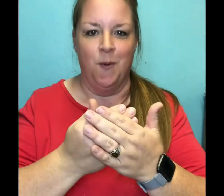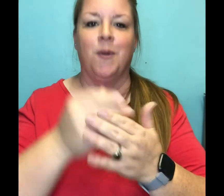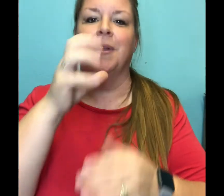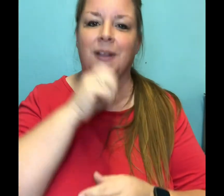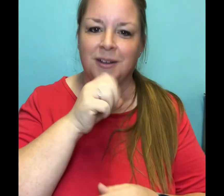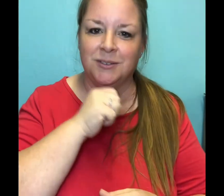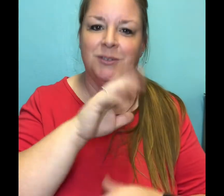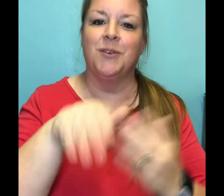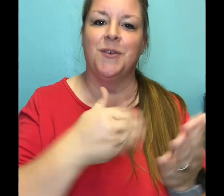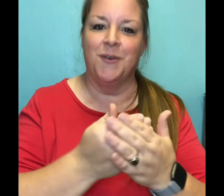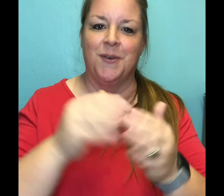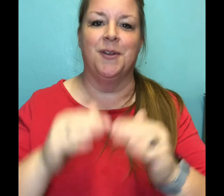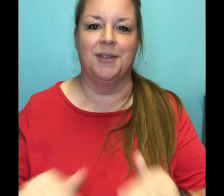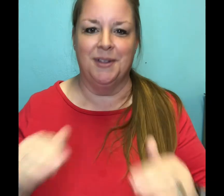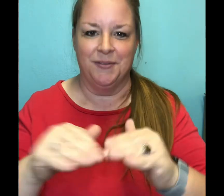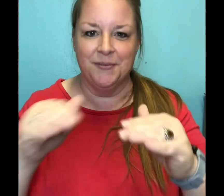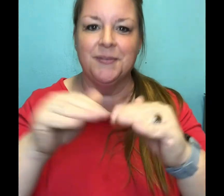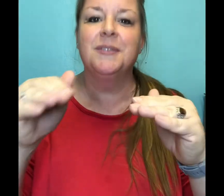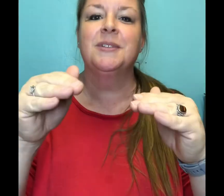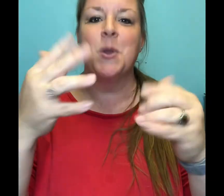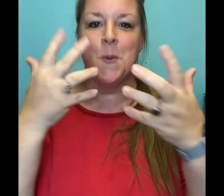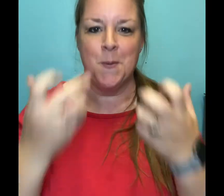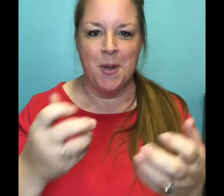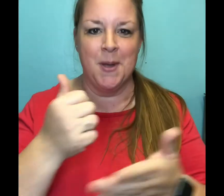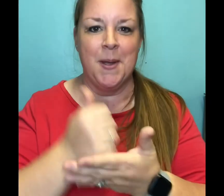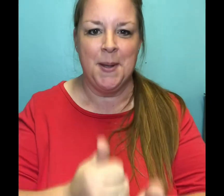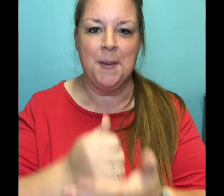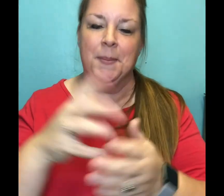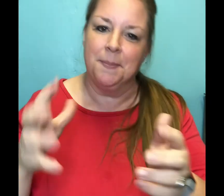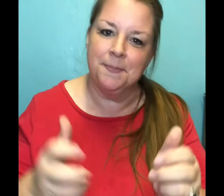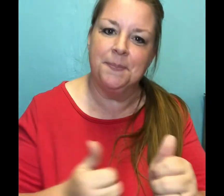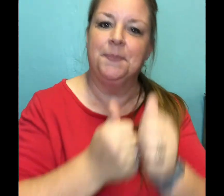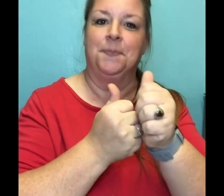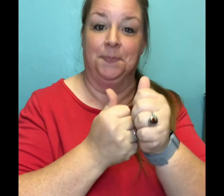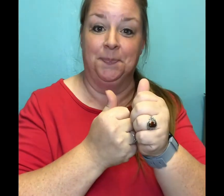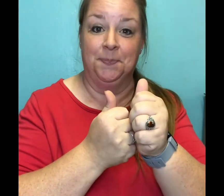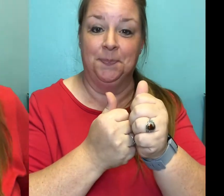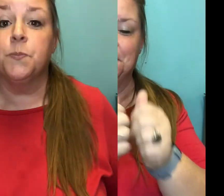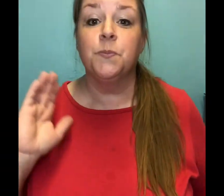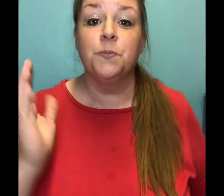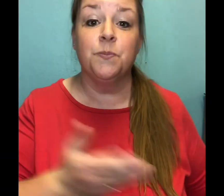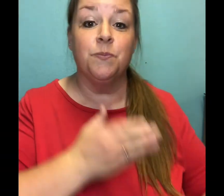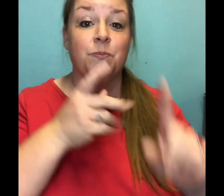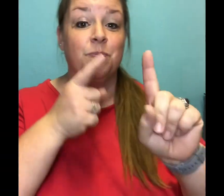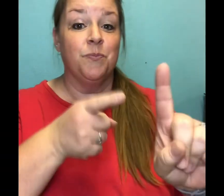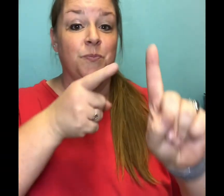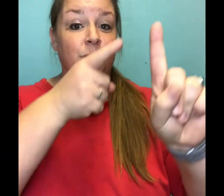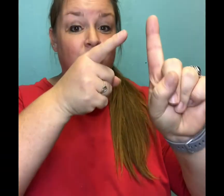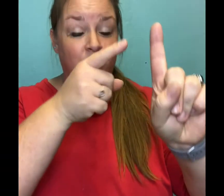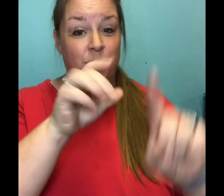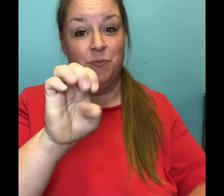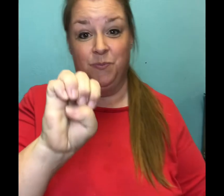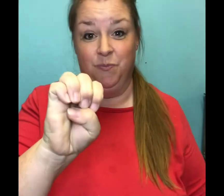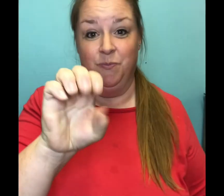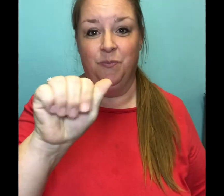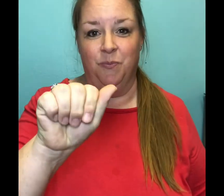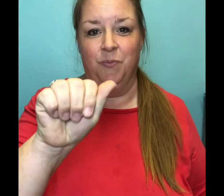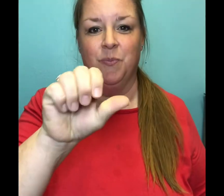We are here for all ages and all levels of abilities. We hope that we can help people catch up. The